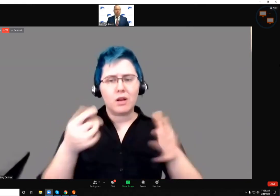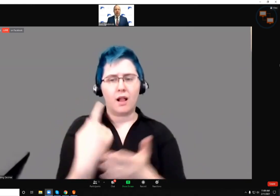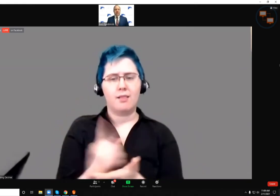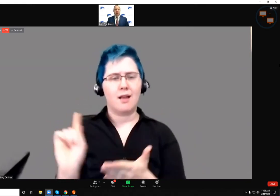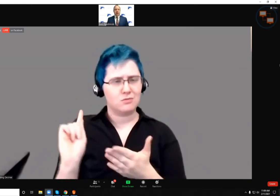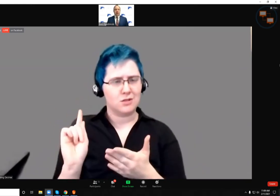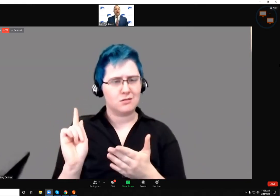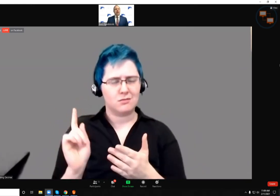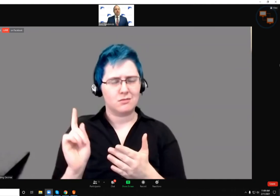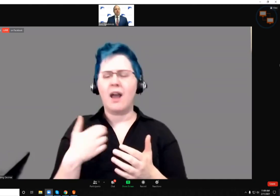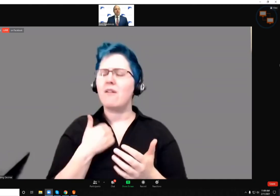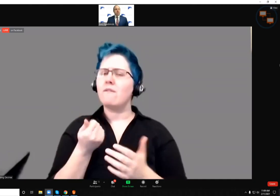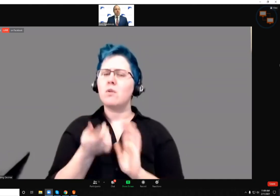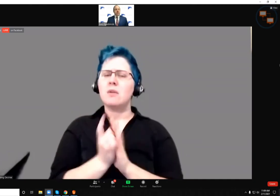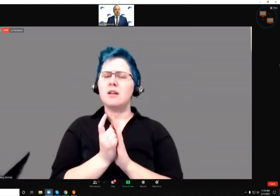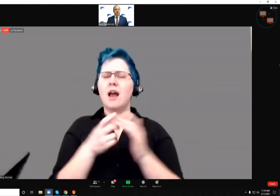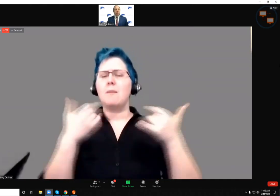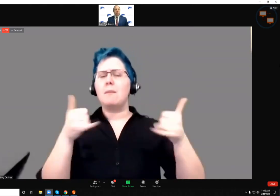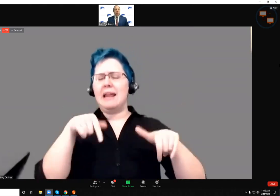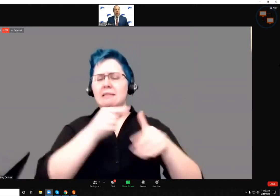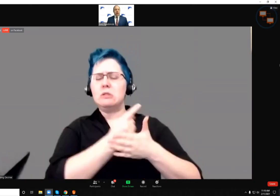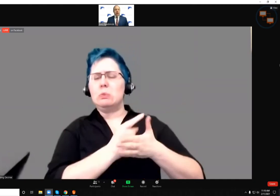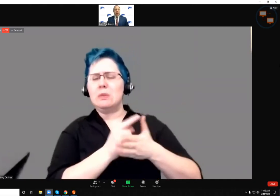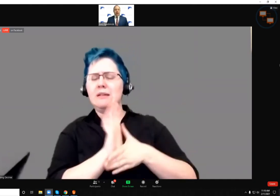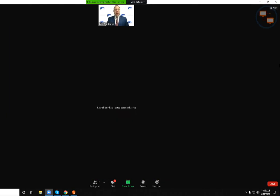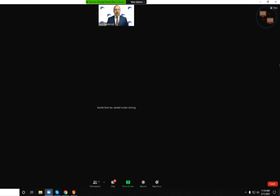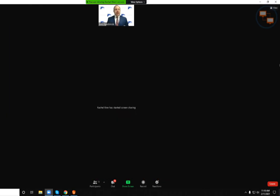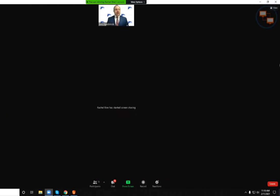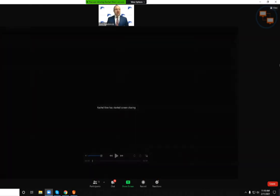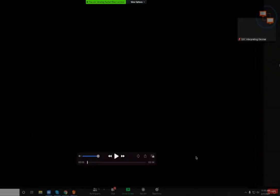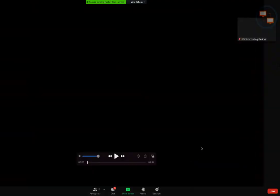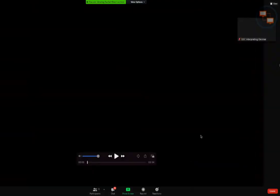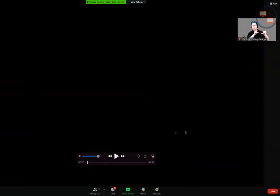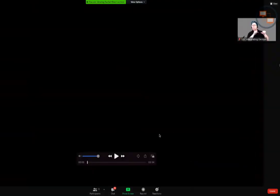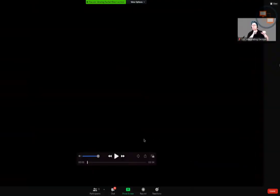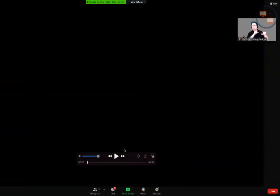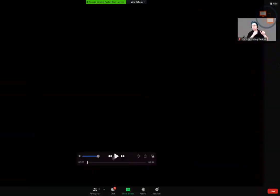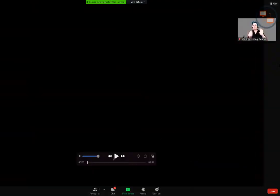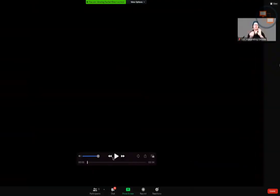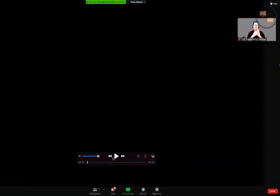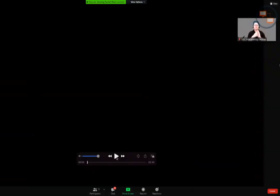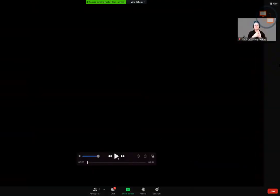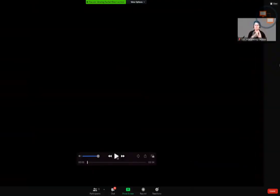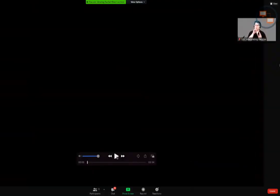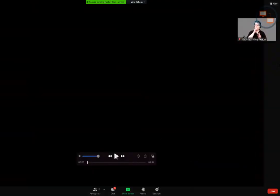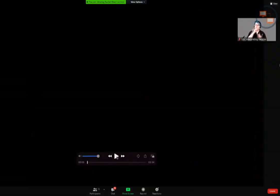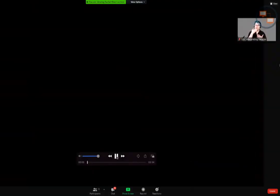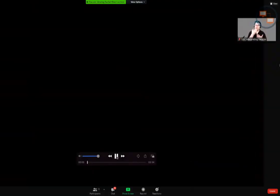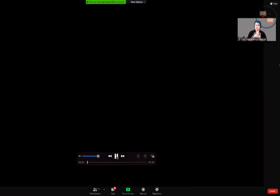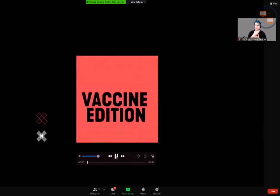take a couple minutes out here. Let's play this week's video, and, and again, um, I, I think they're really, really good.